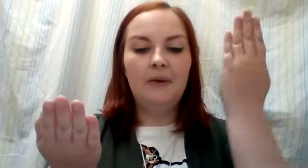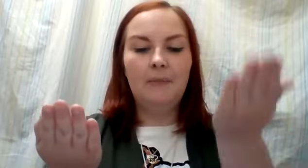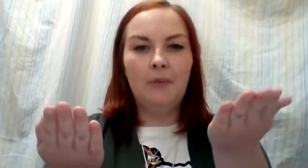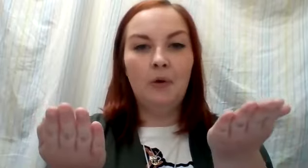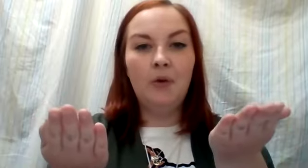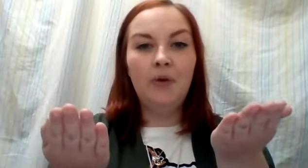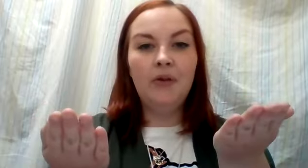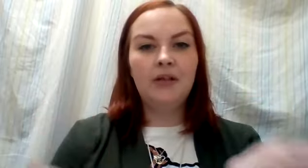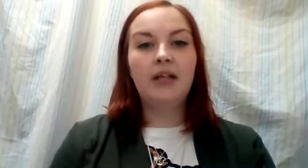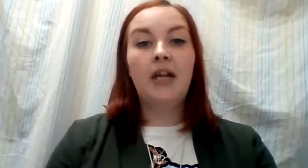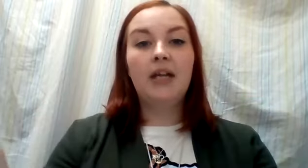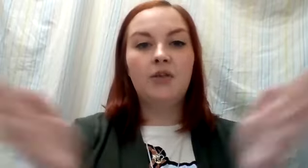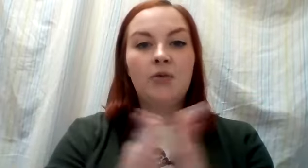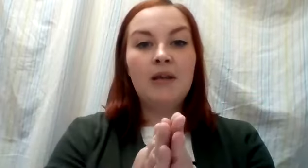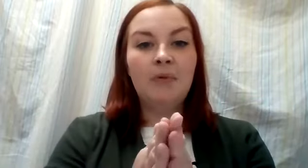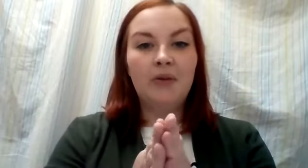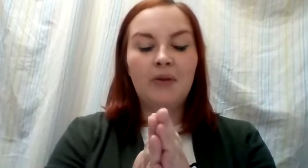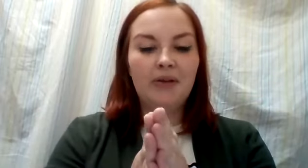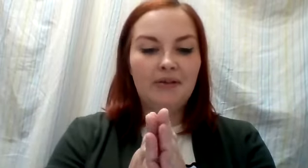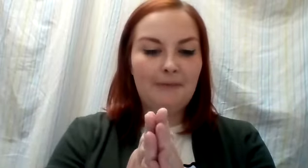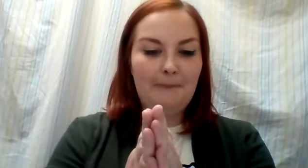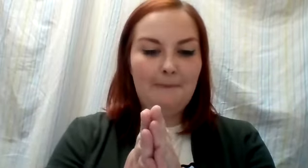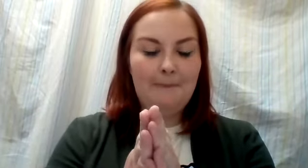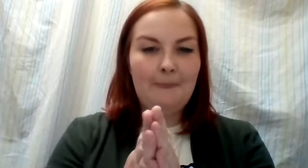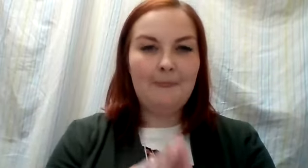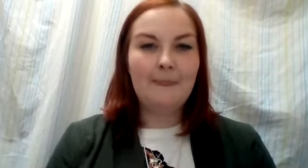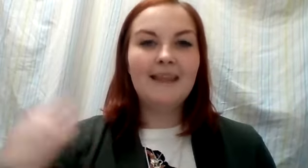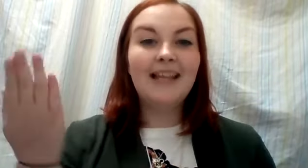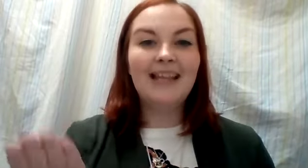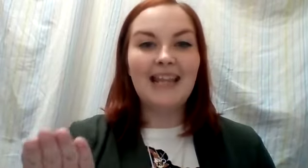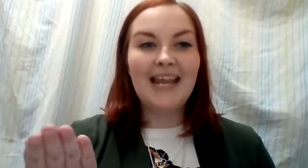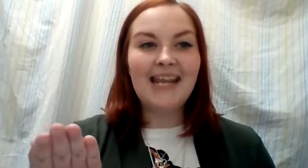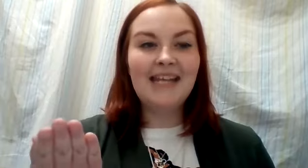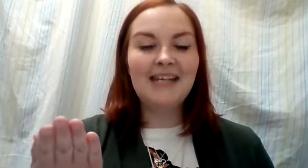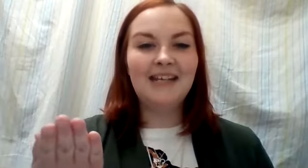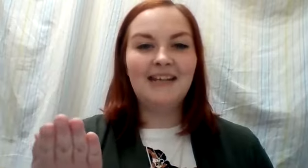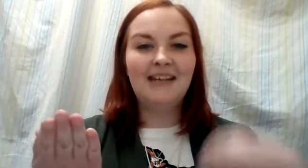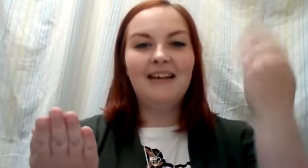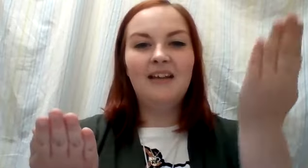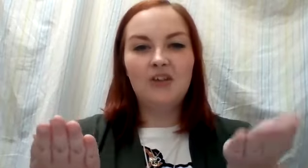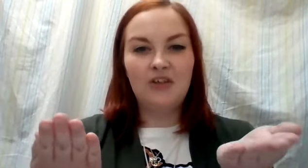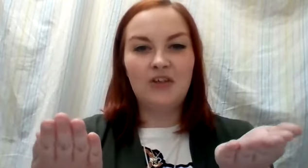bull, dribble. Lay, ter,